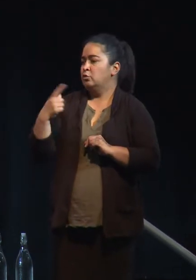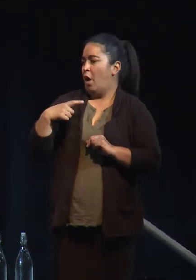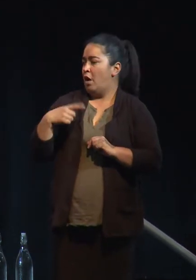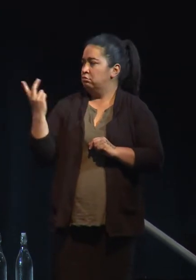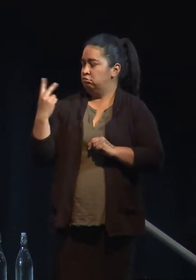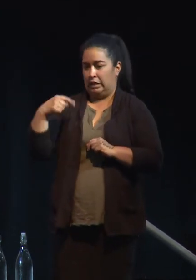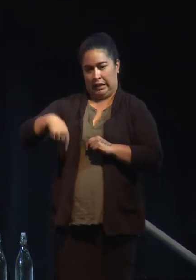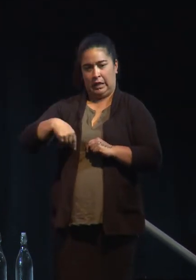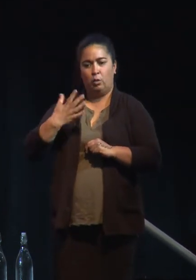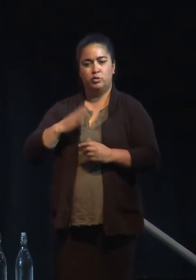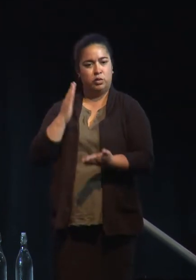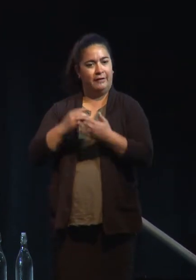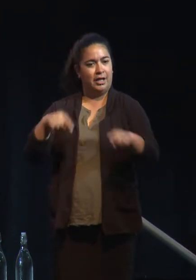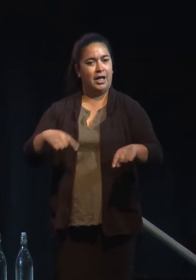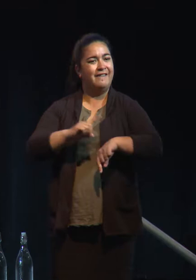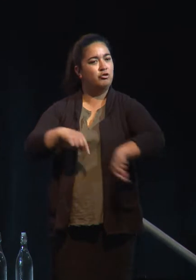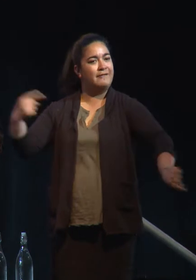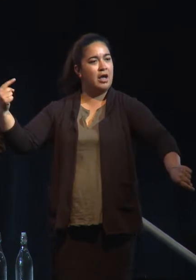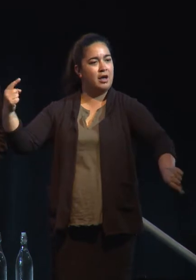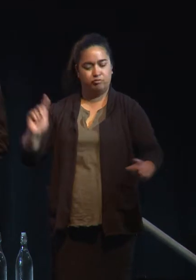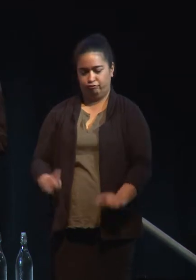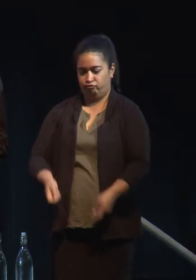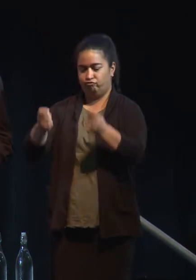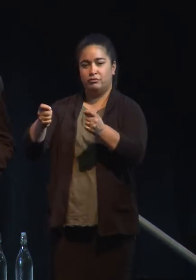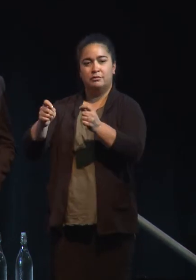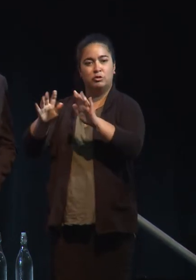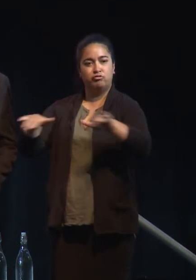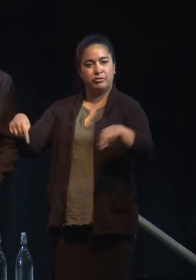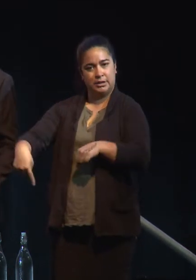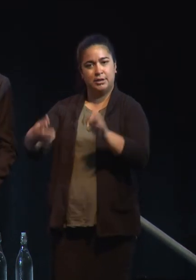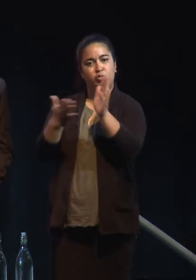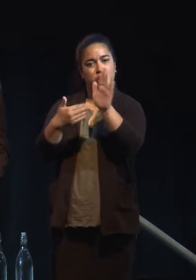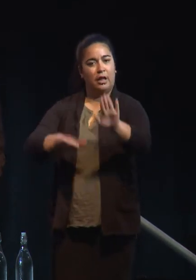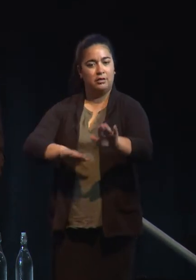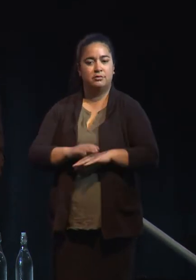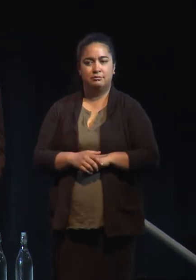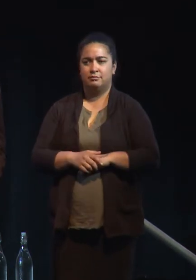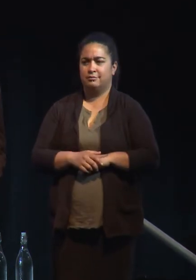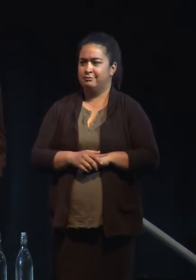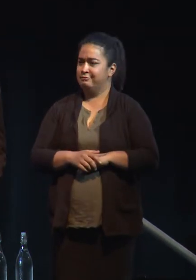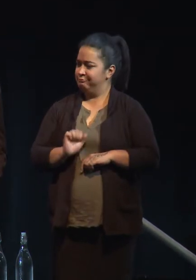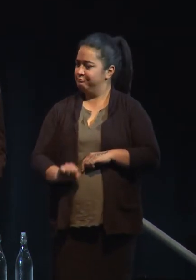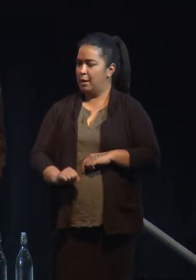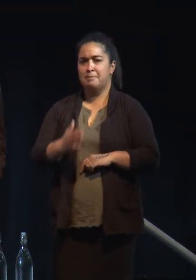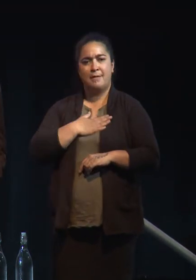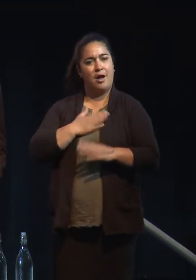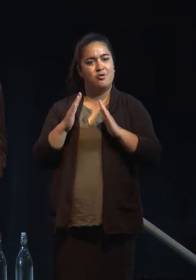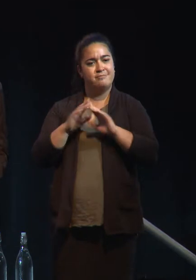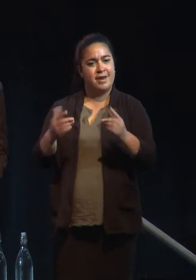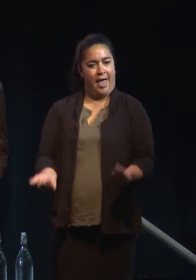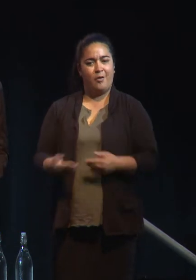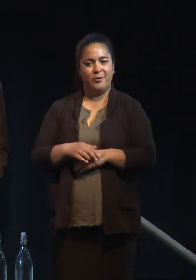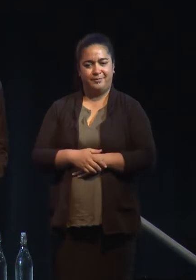we want to live here the rest of our lives and continue to raise our children here. This is our home. Yeah, exactly.